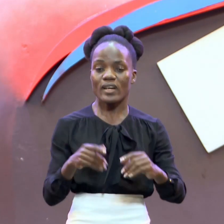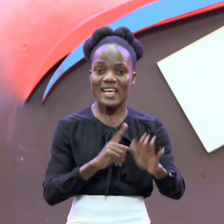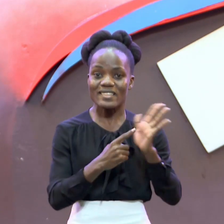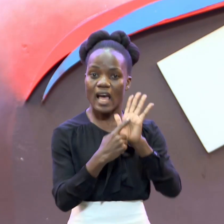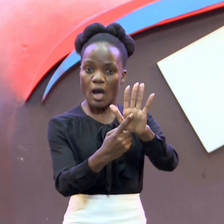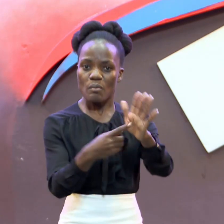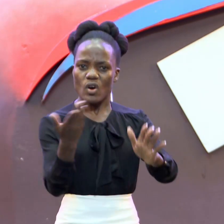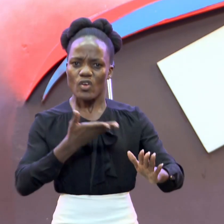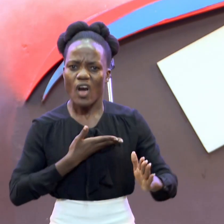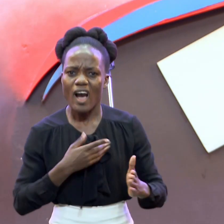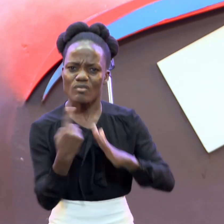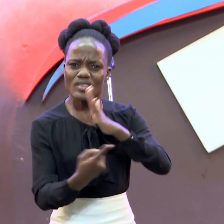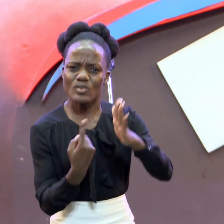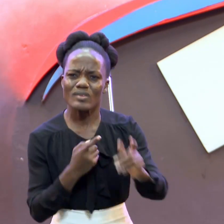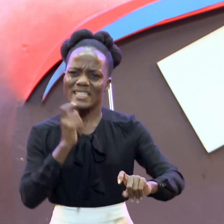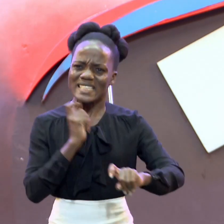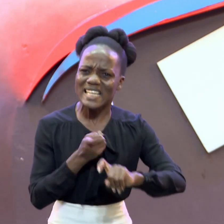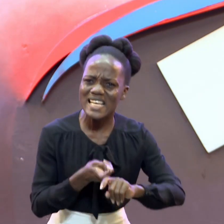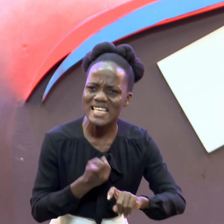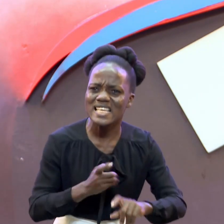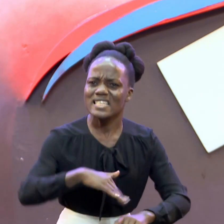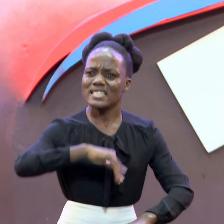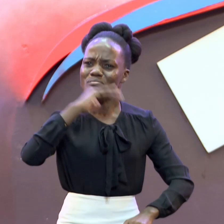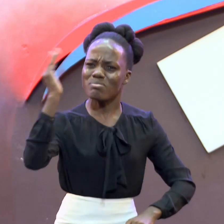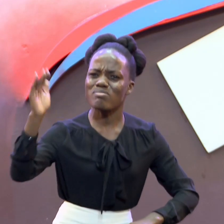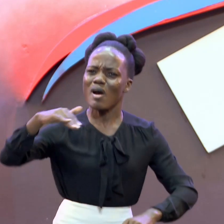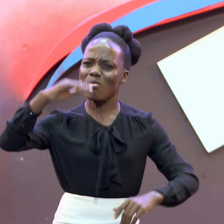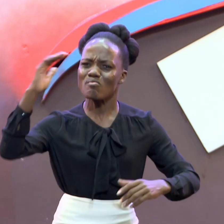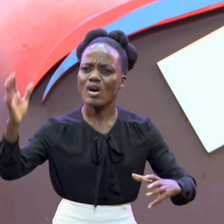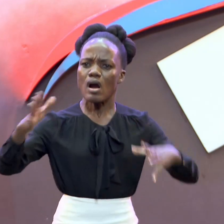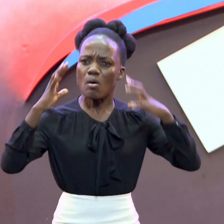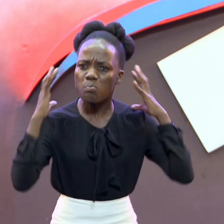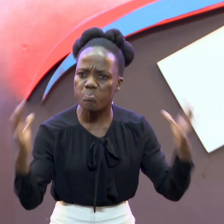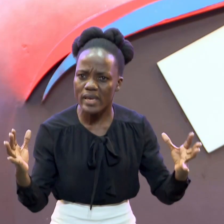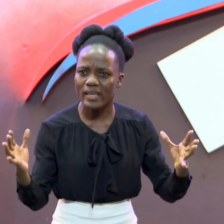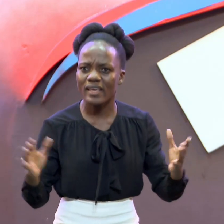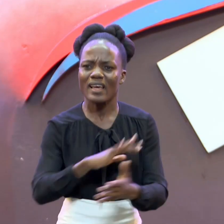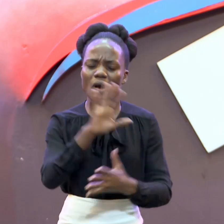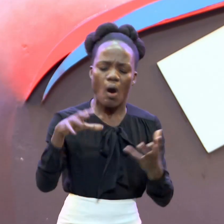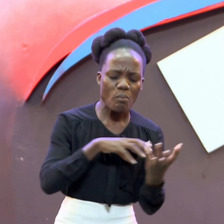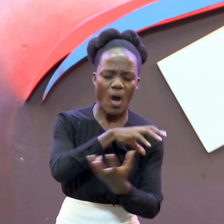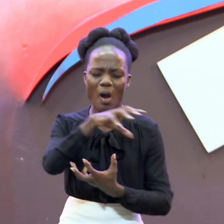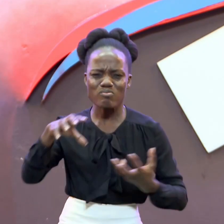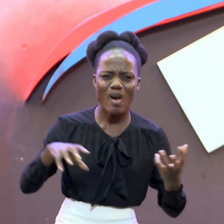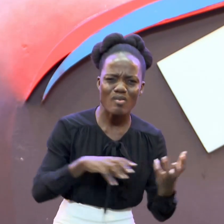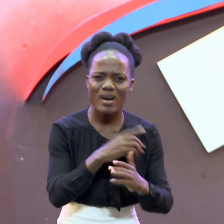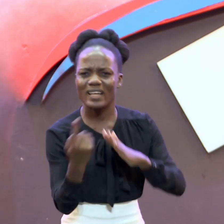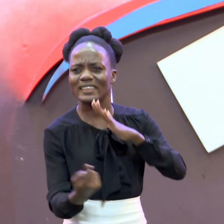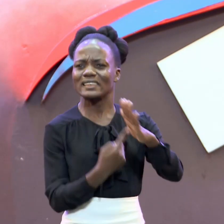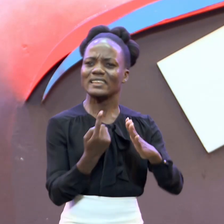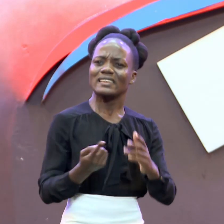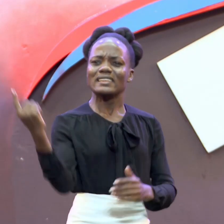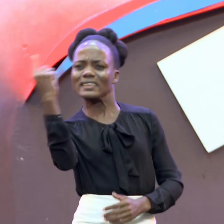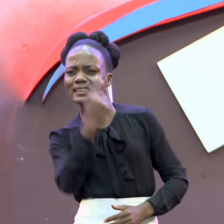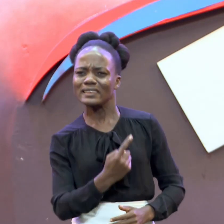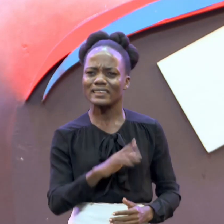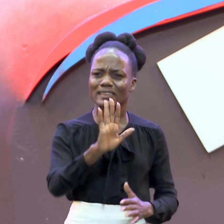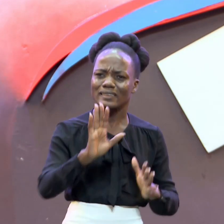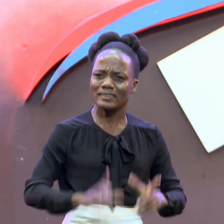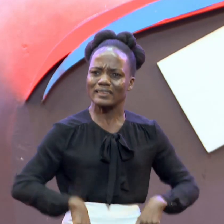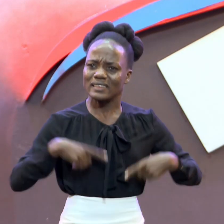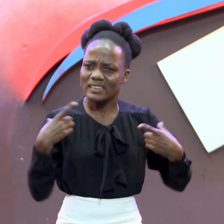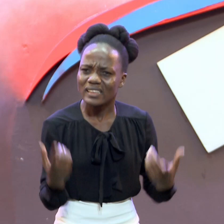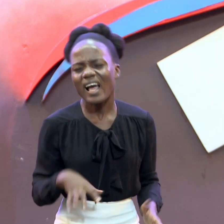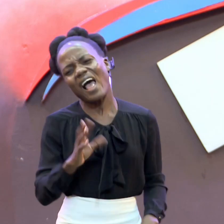Circumstances Around you Mountains Before you Are confusing Situations Circumstances Is where